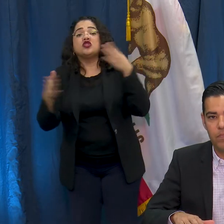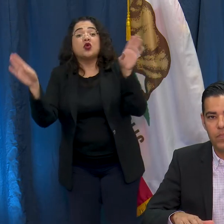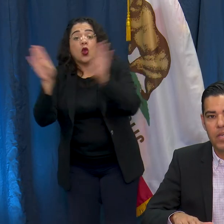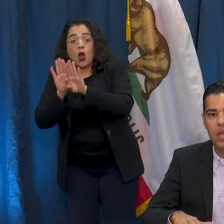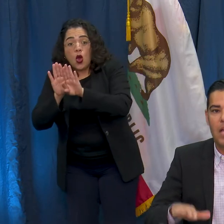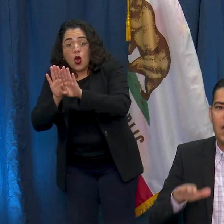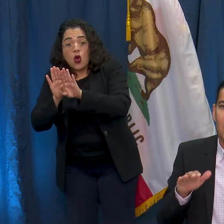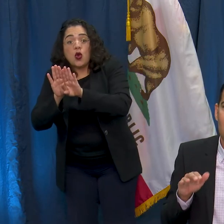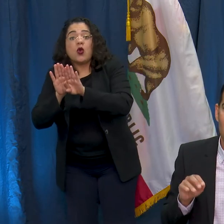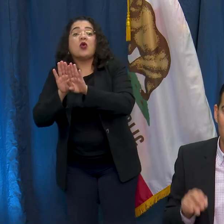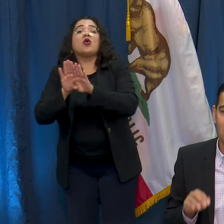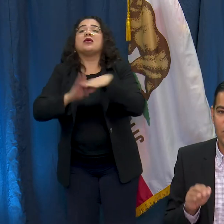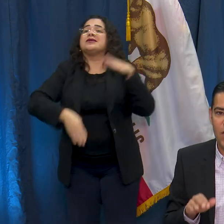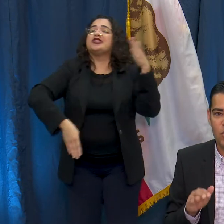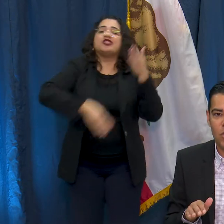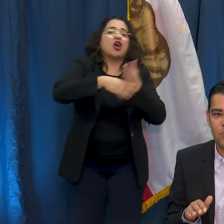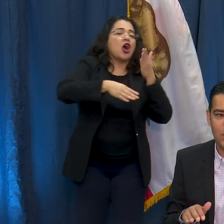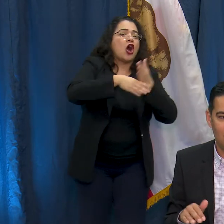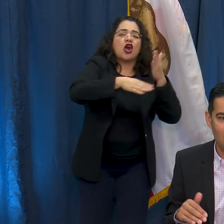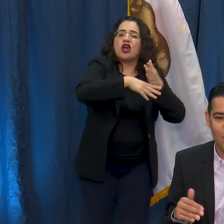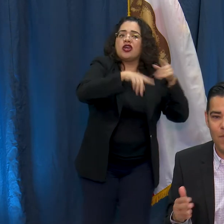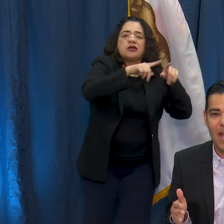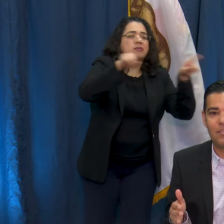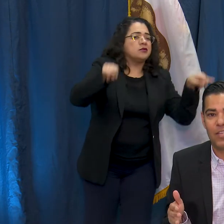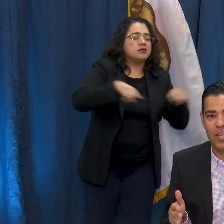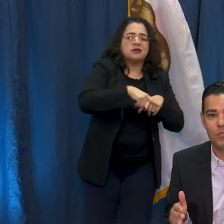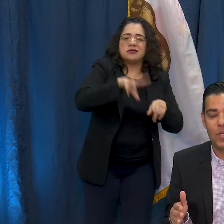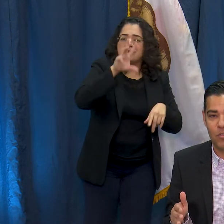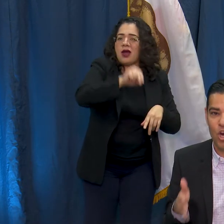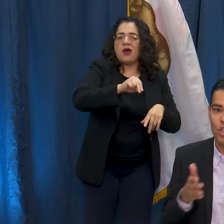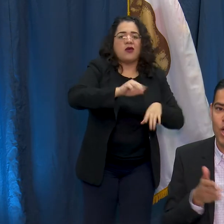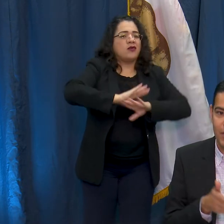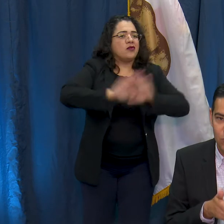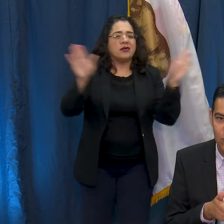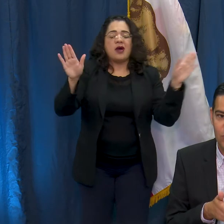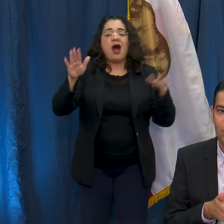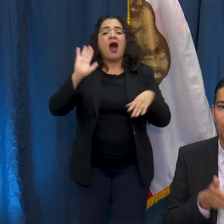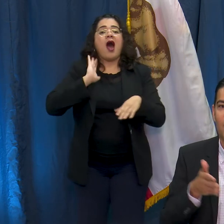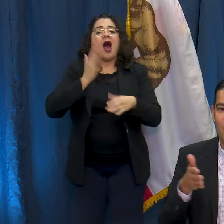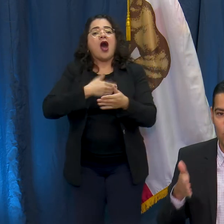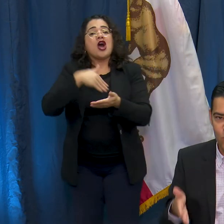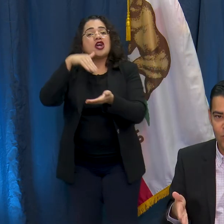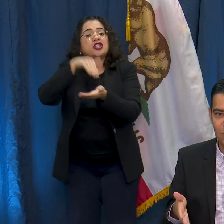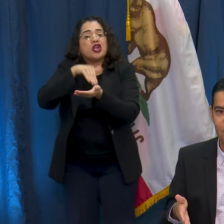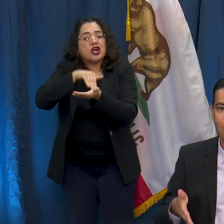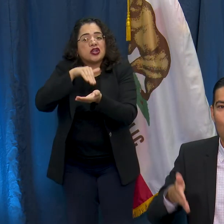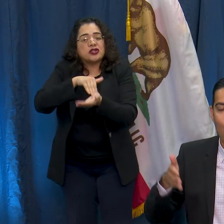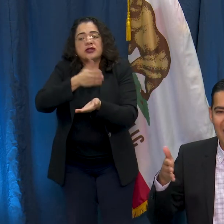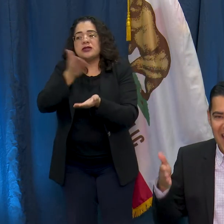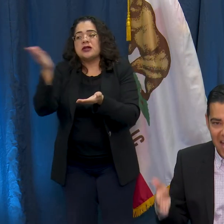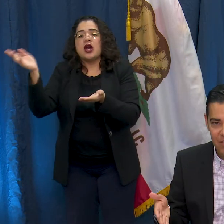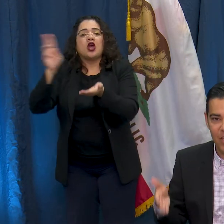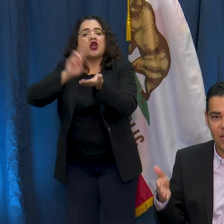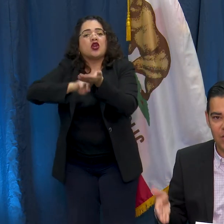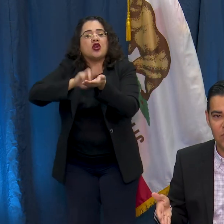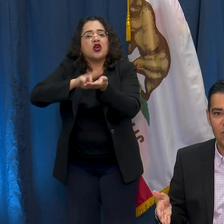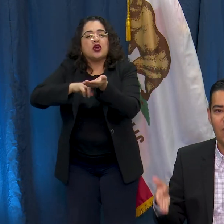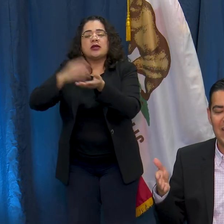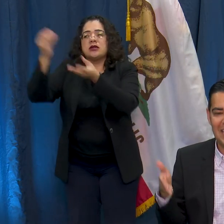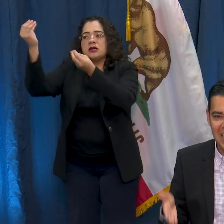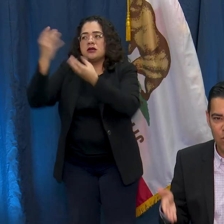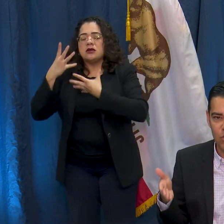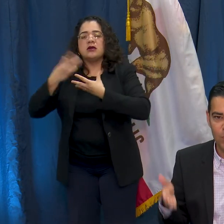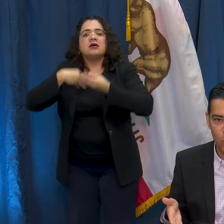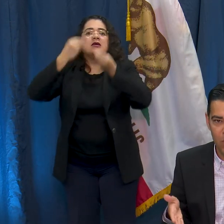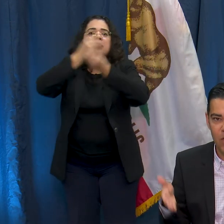order. This is not just because I'm asking, it's because our doctors and nurses are asking us,